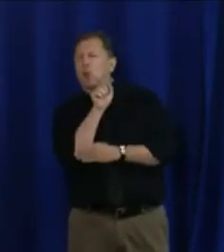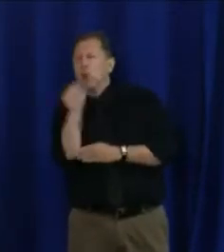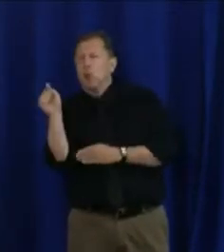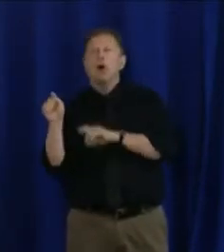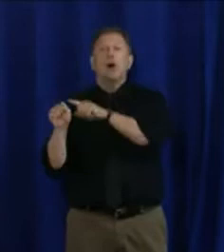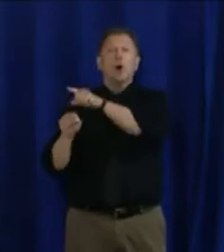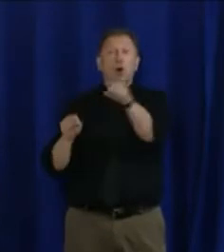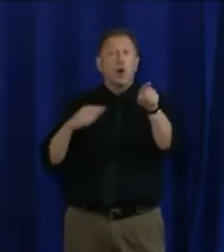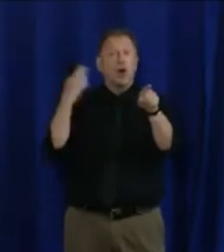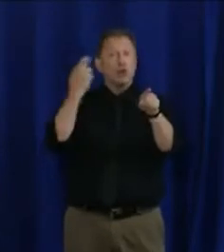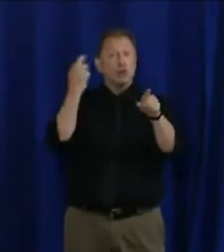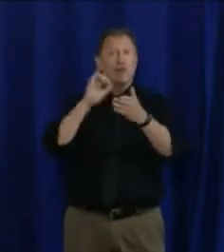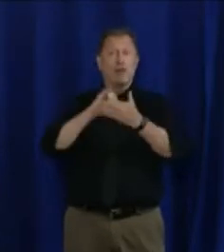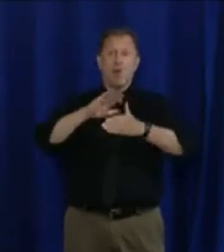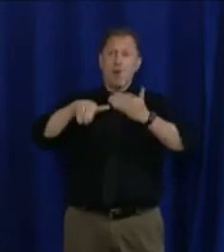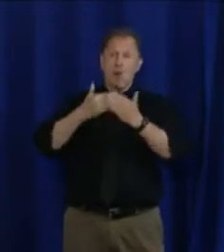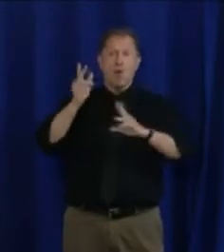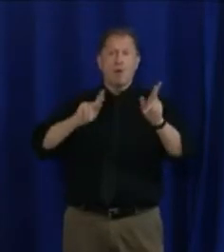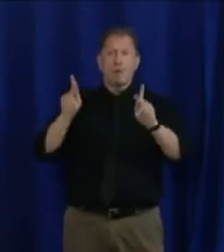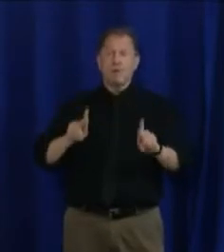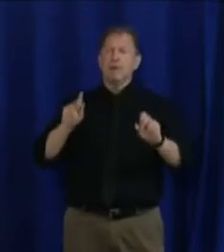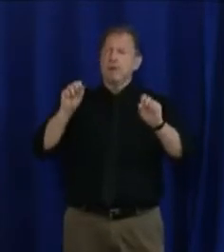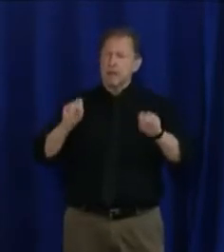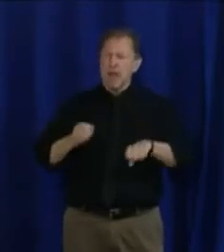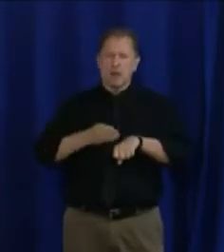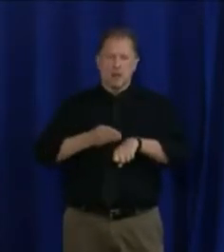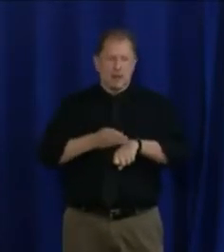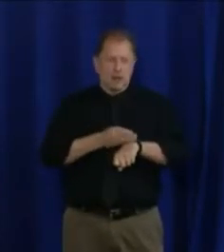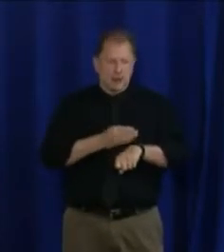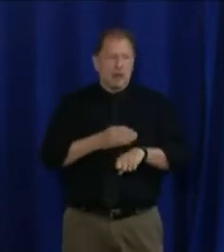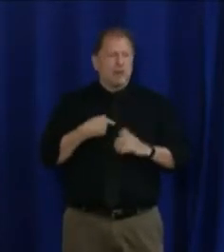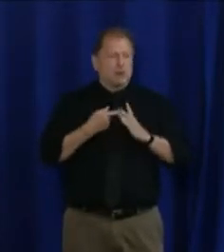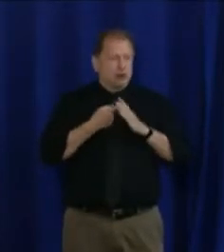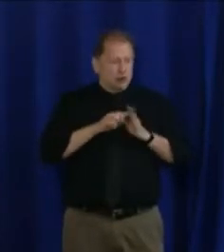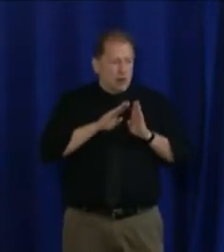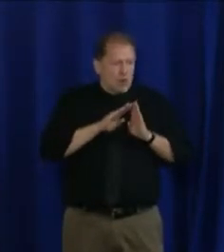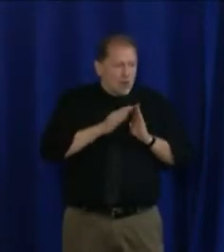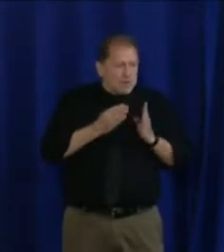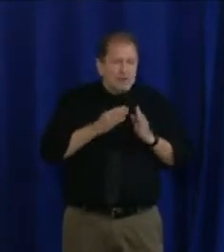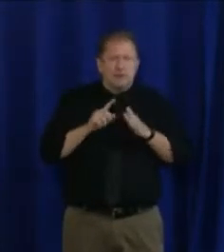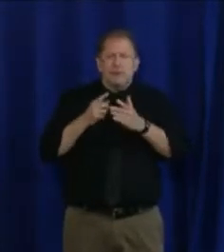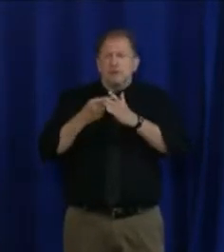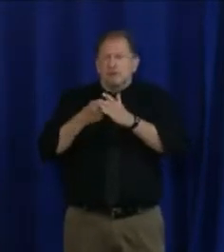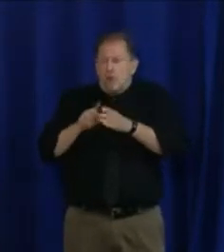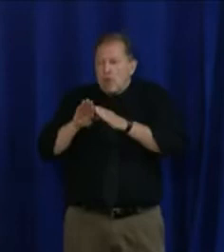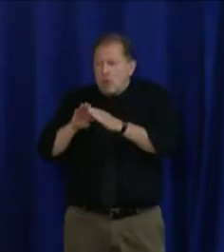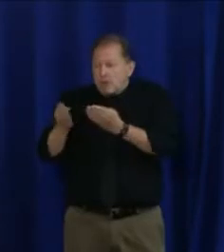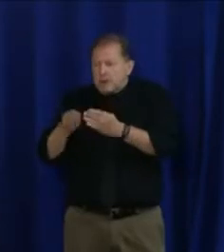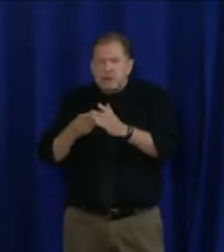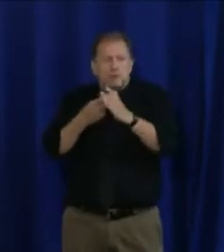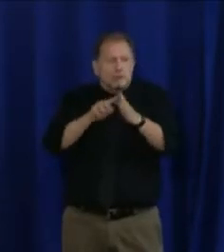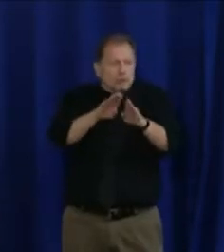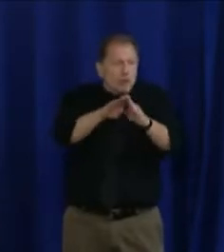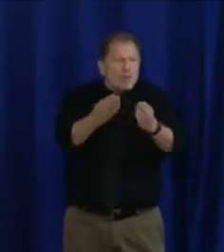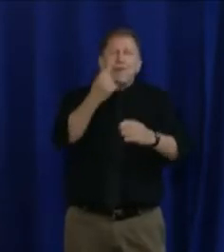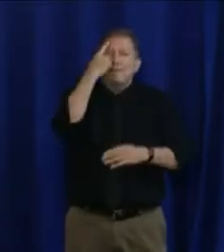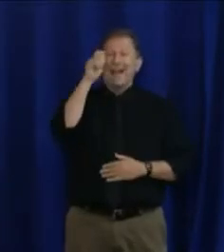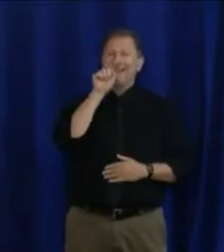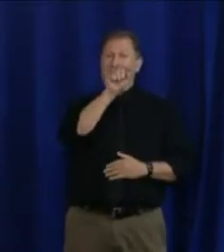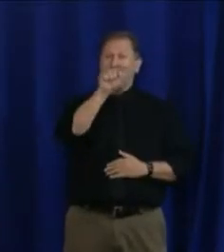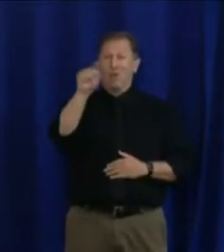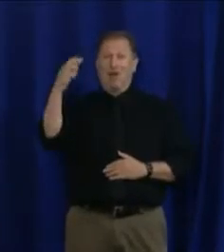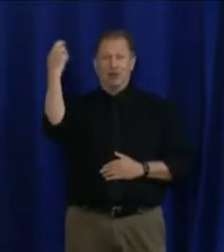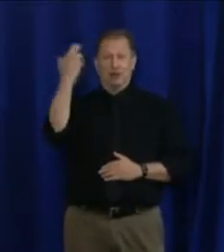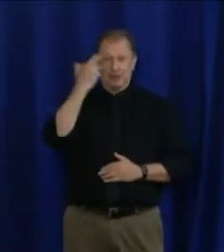has the ability to have some semblance of a normal life because of the hard work that you have done every